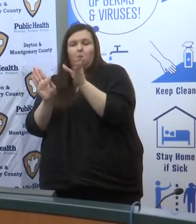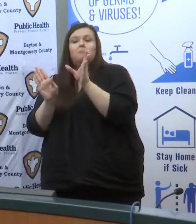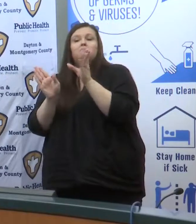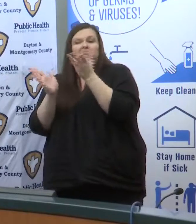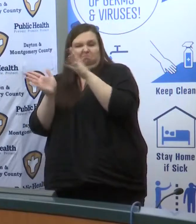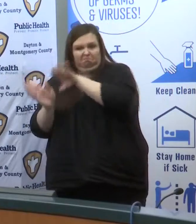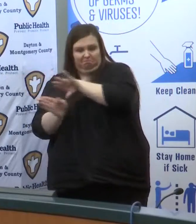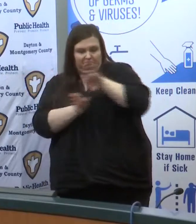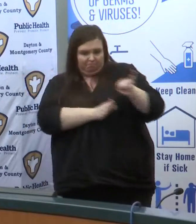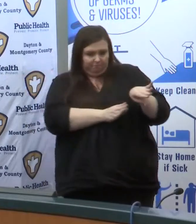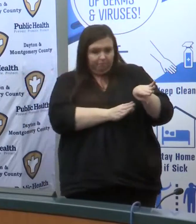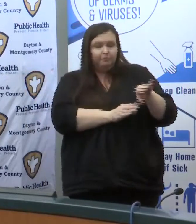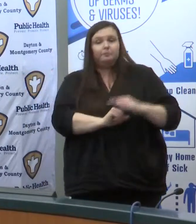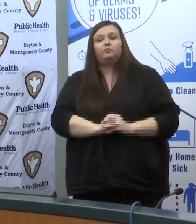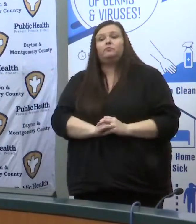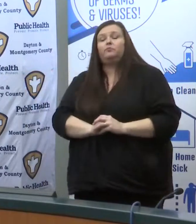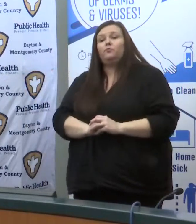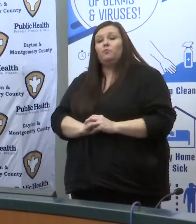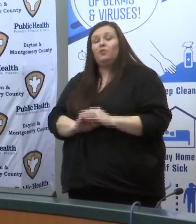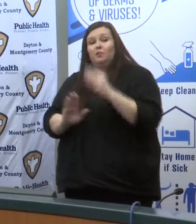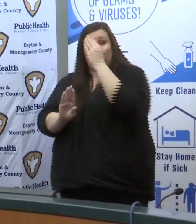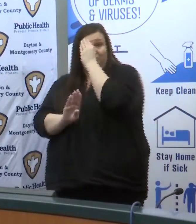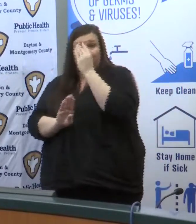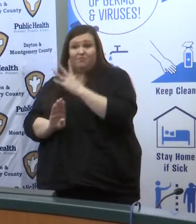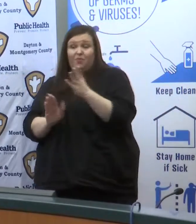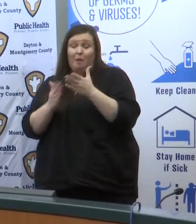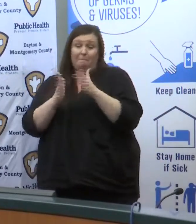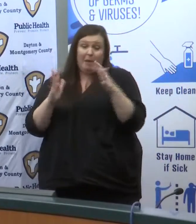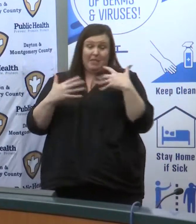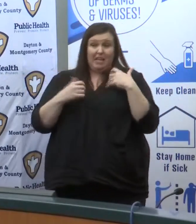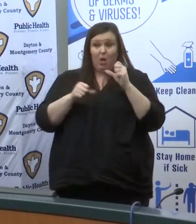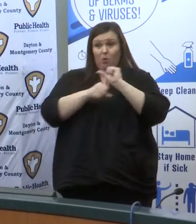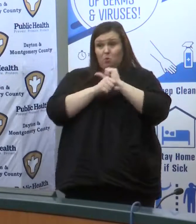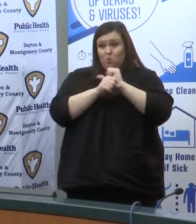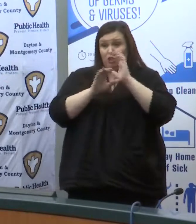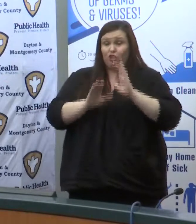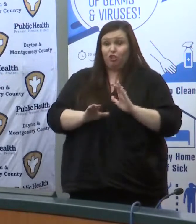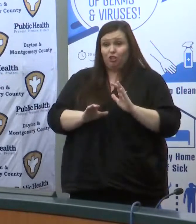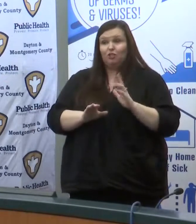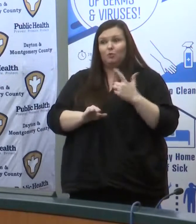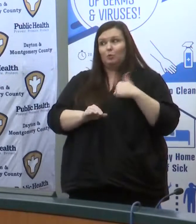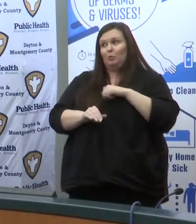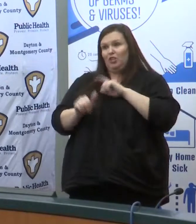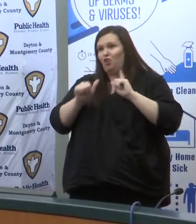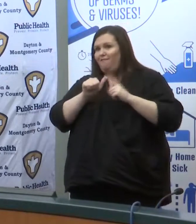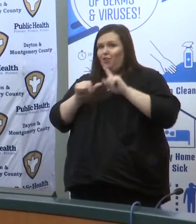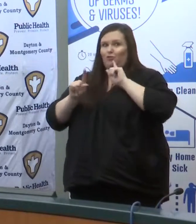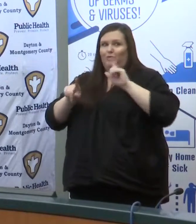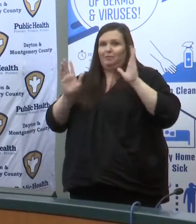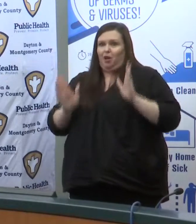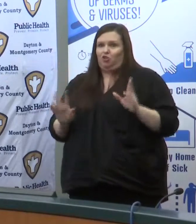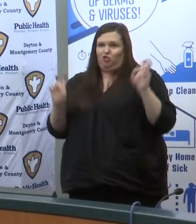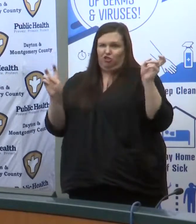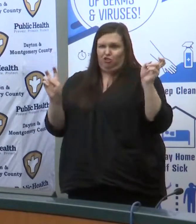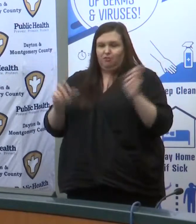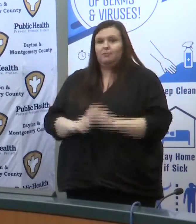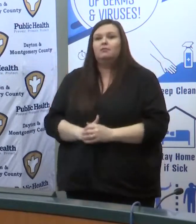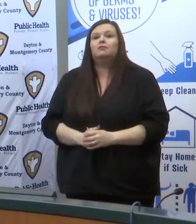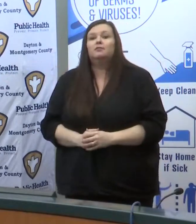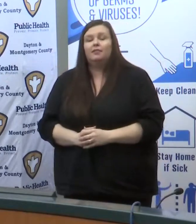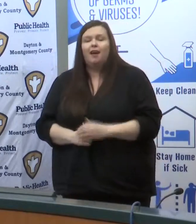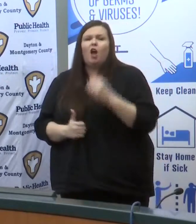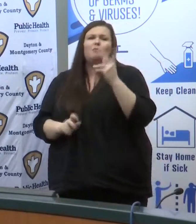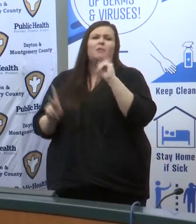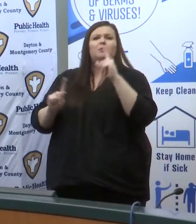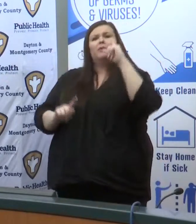bit because I want you to know that public health workers are also first responders I know many times people think of